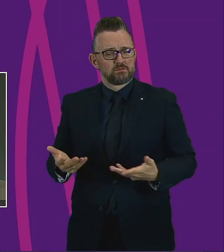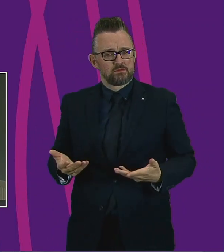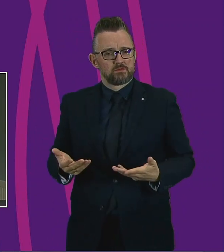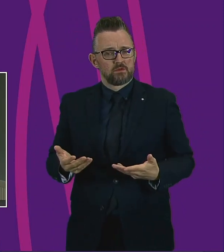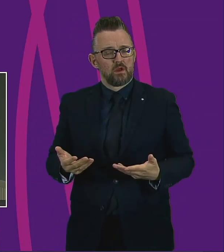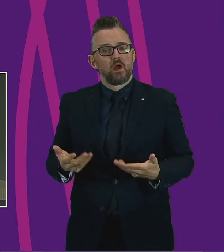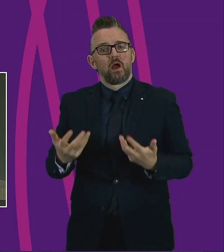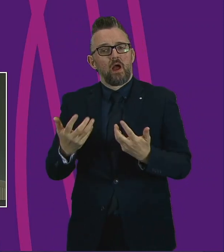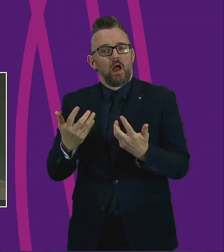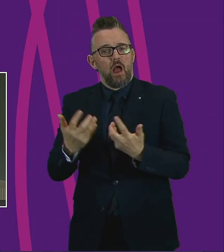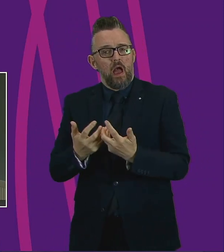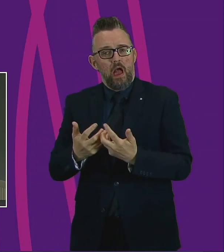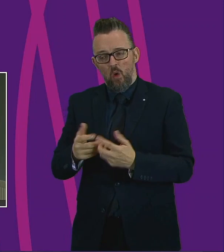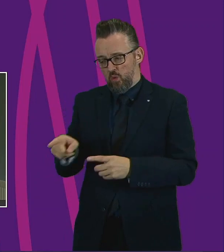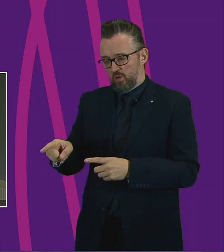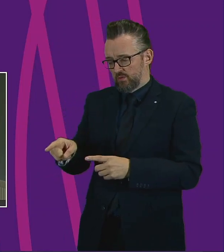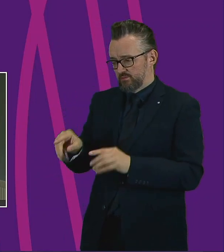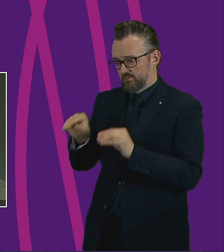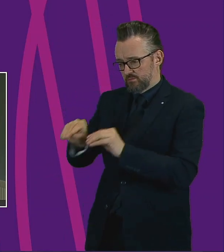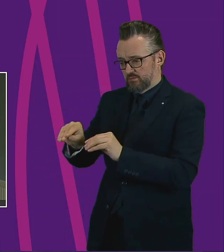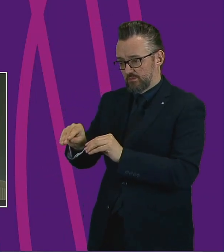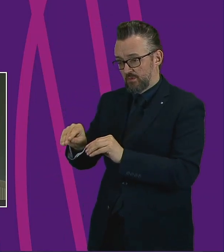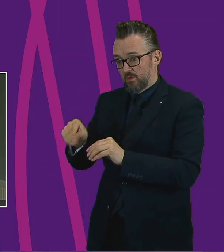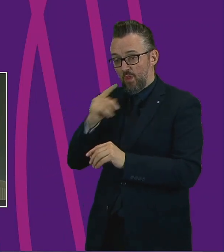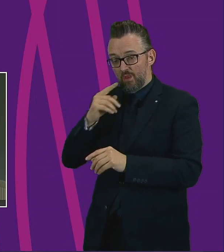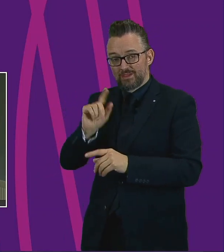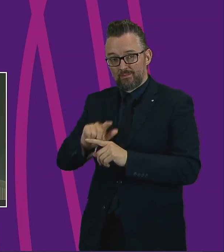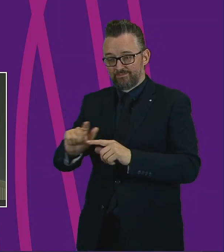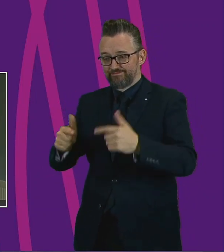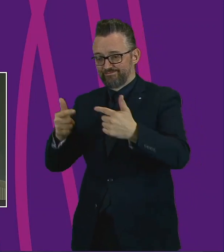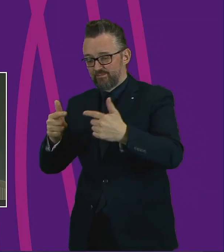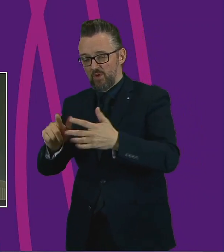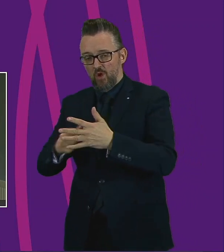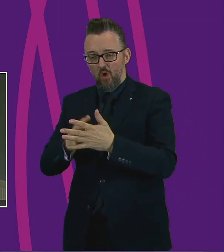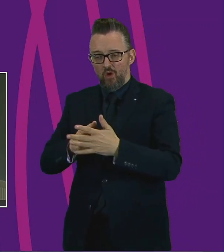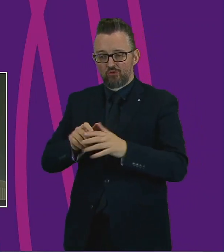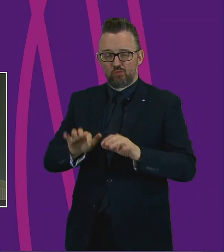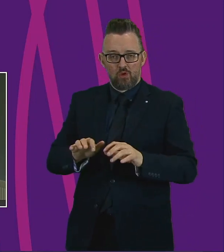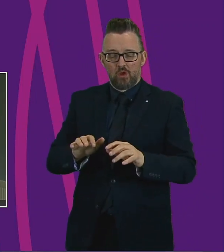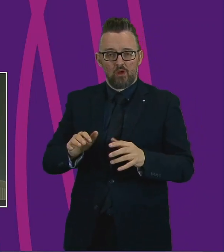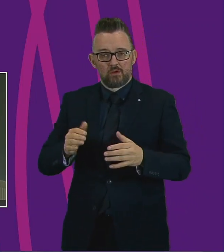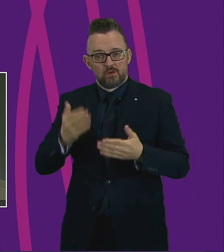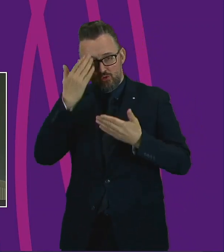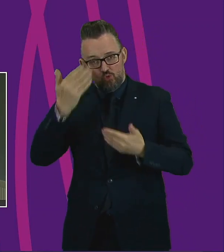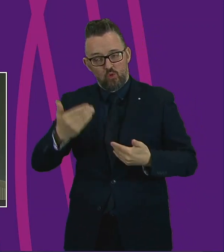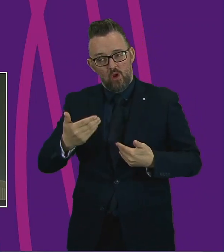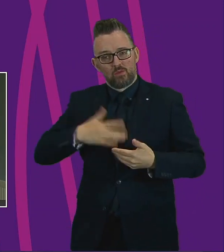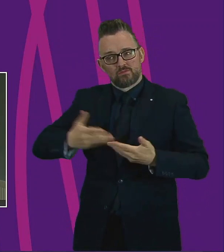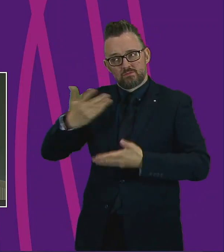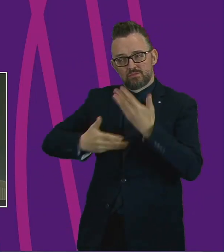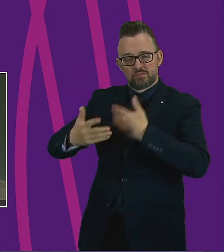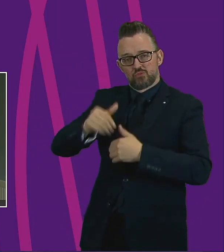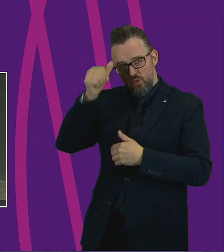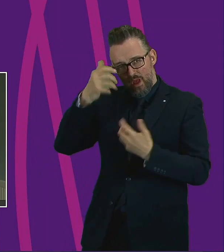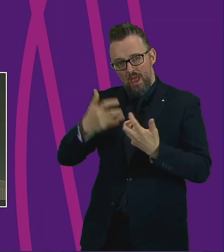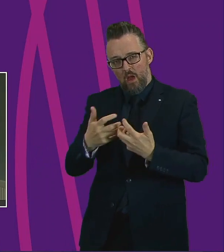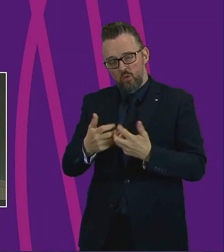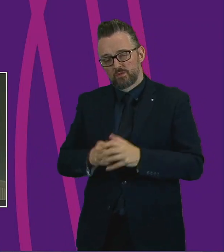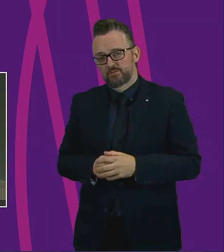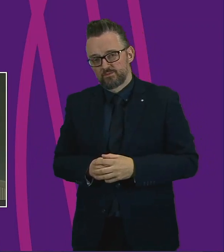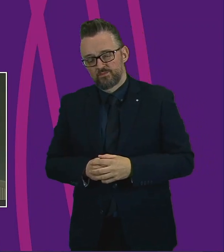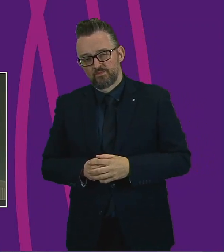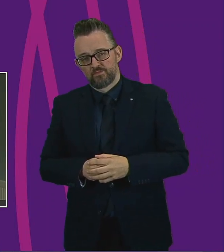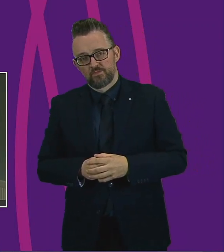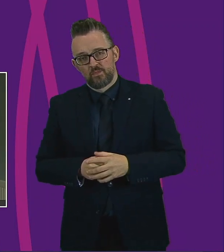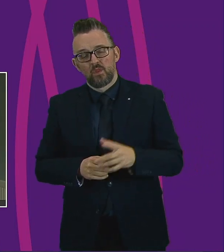they be educated? Will it simply be done remotely or other ways of doing it? I think we have to look at